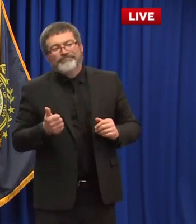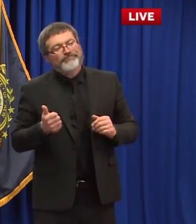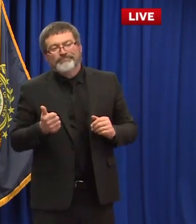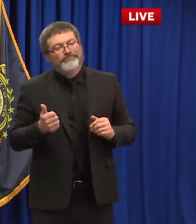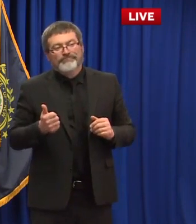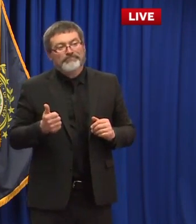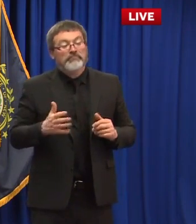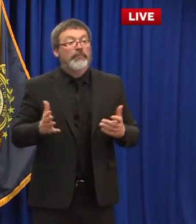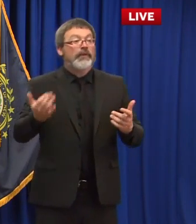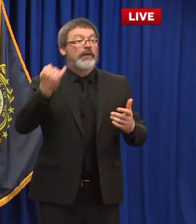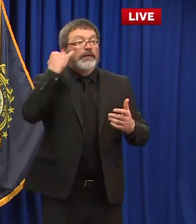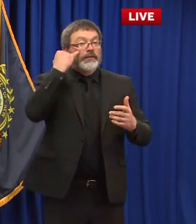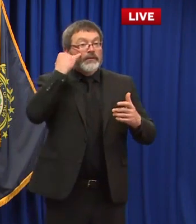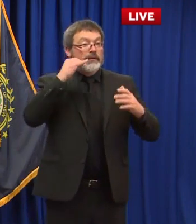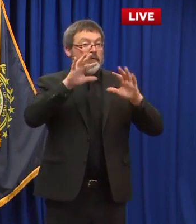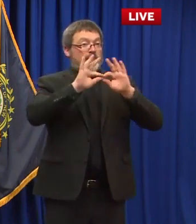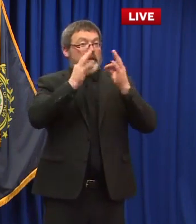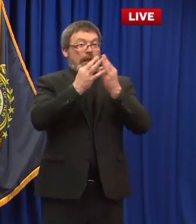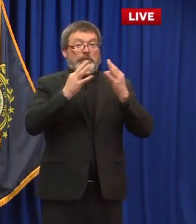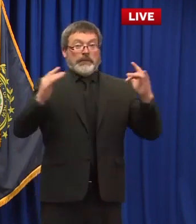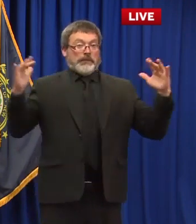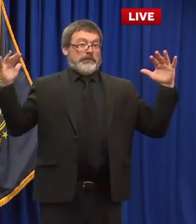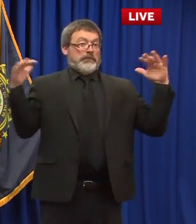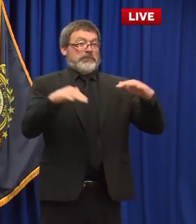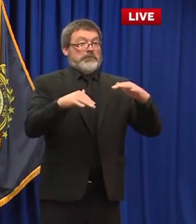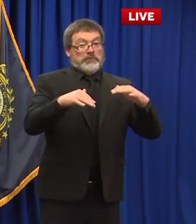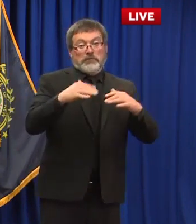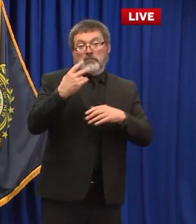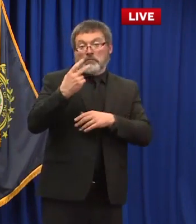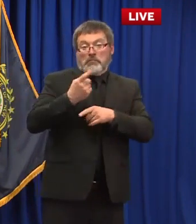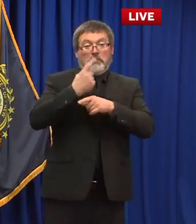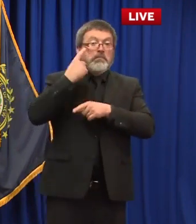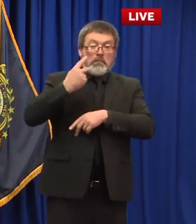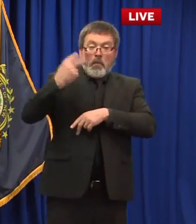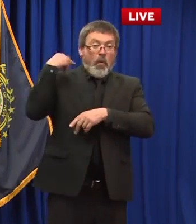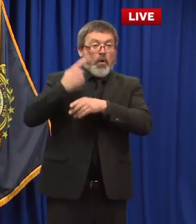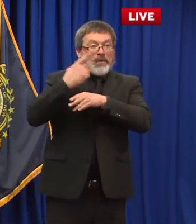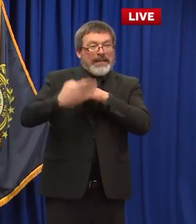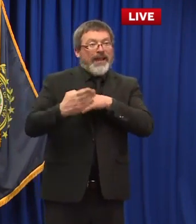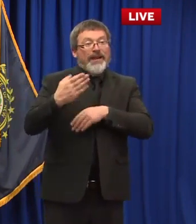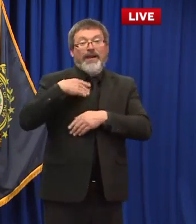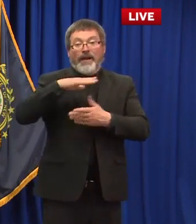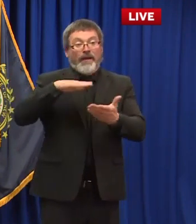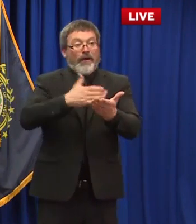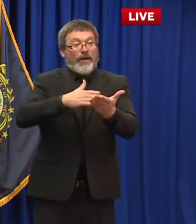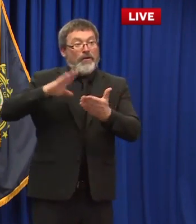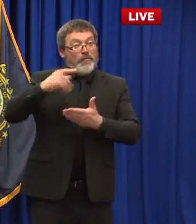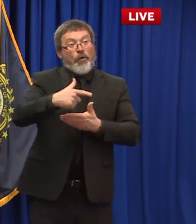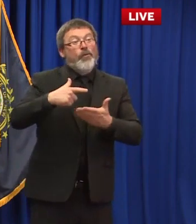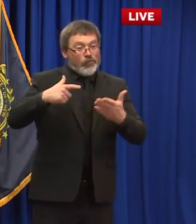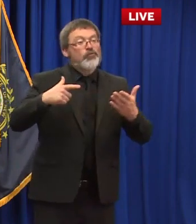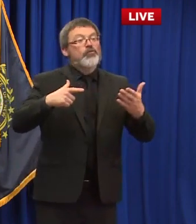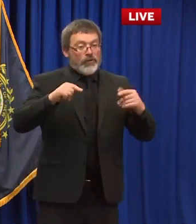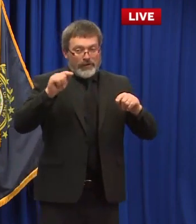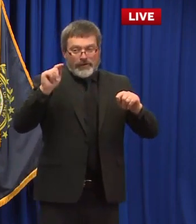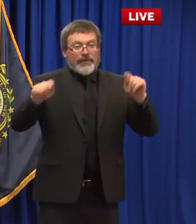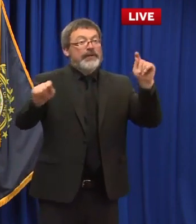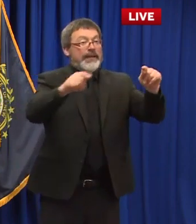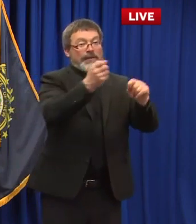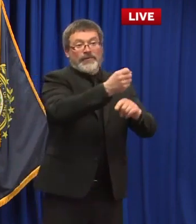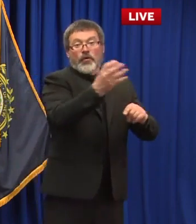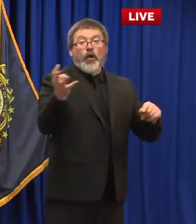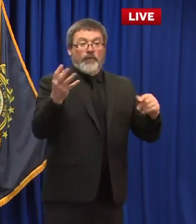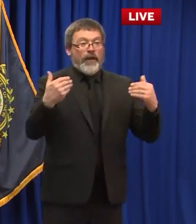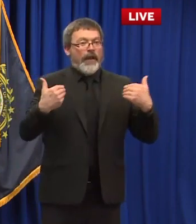over memorial day weekends and people coming from other homes or or family from out of town coming and then seeing covet